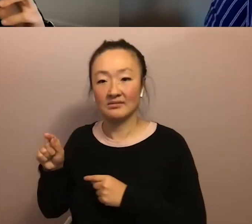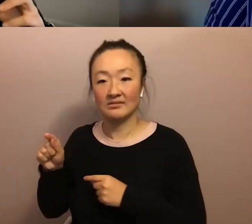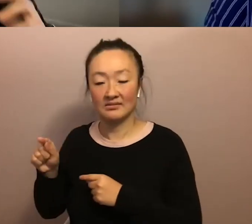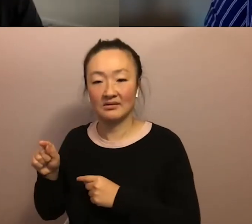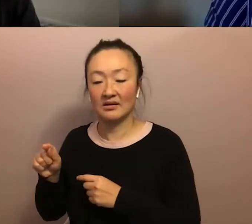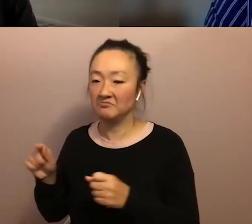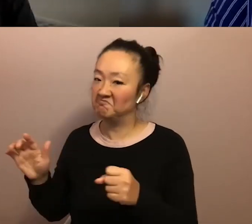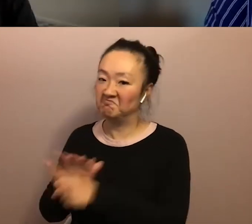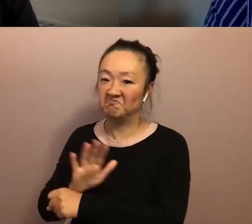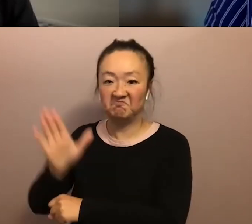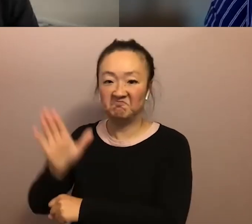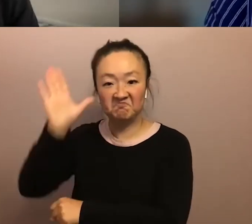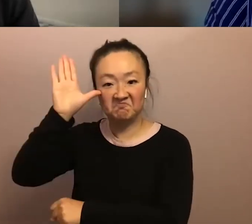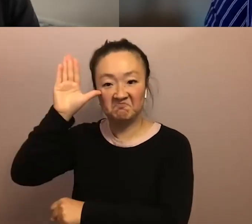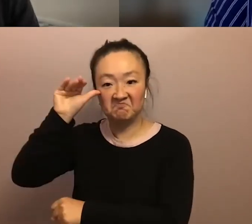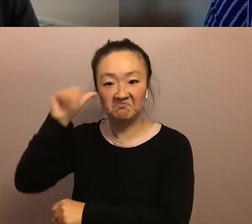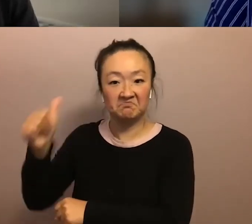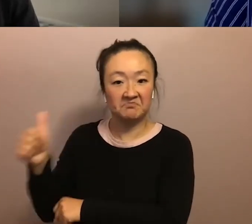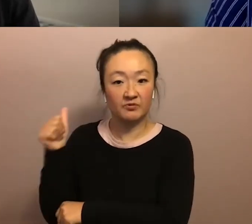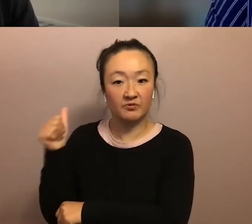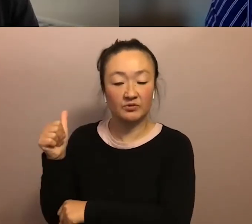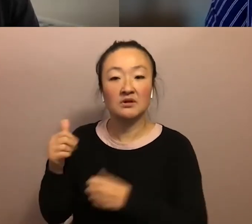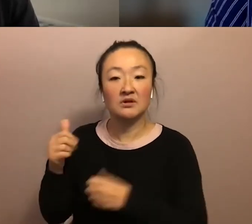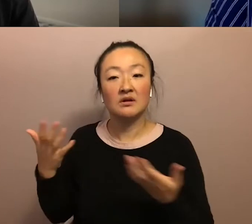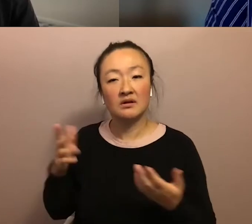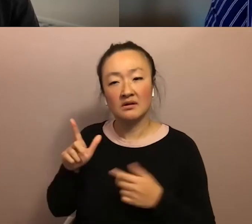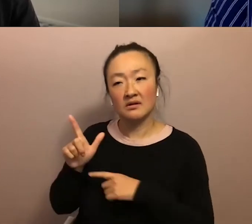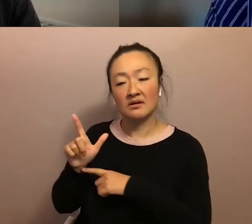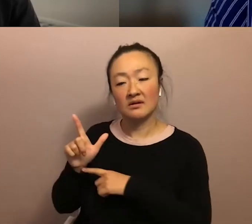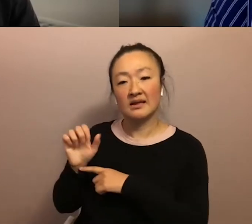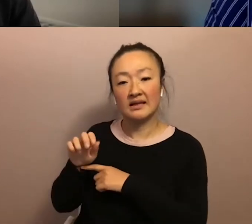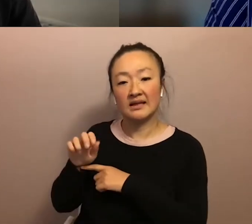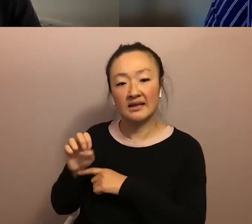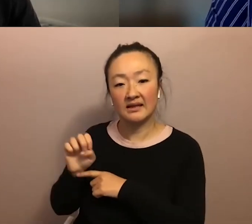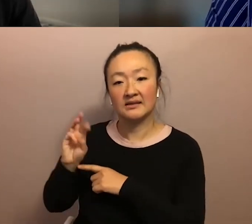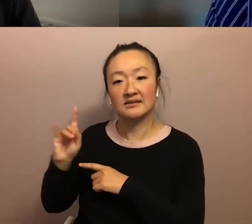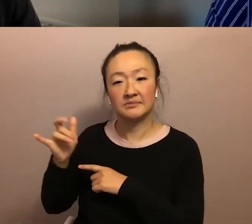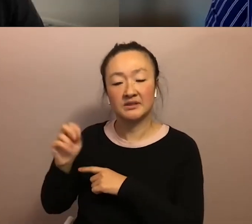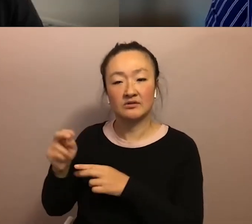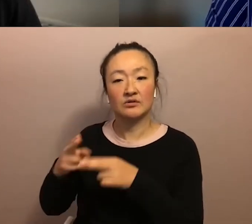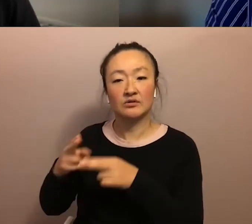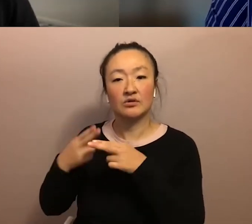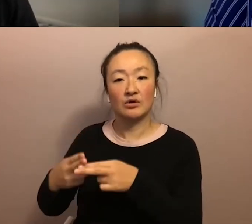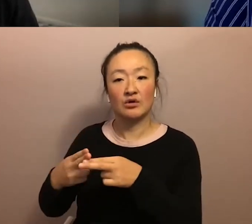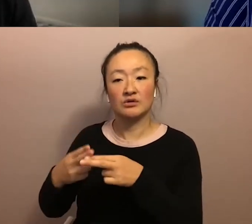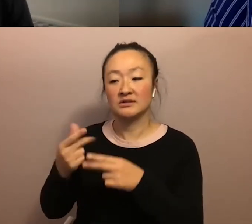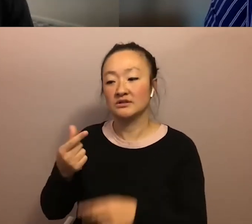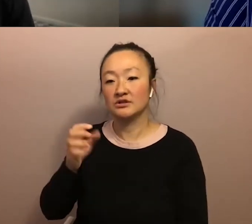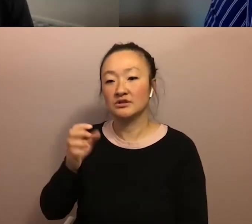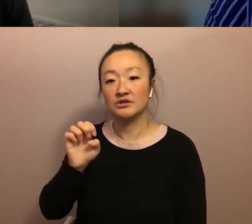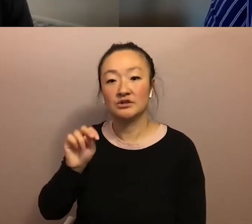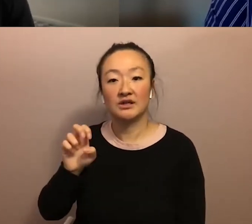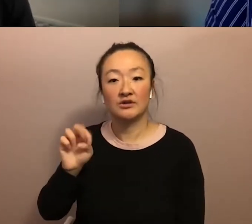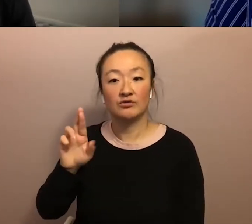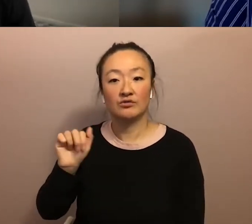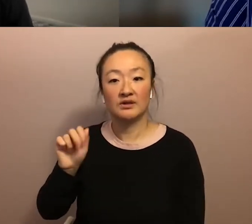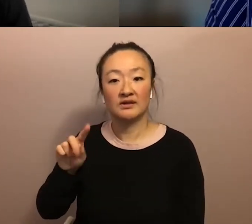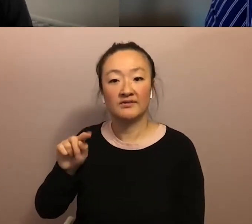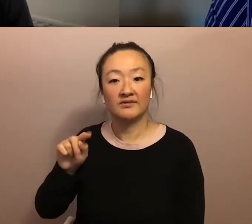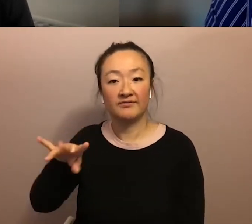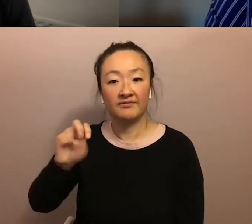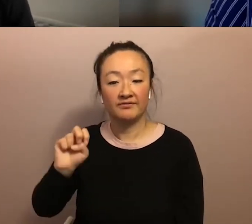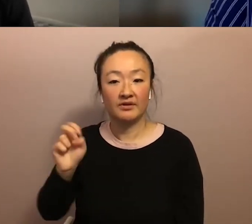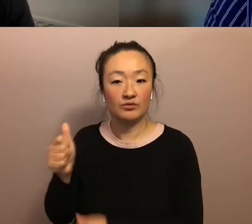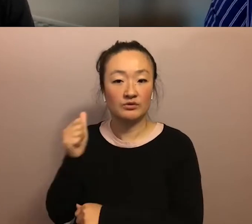the, as I think it's Leanne Simpson who calls it a generative refusal, this like creating this space where we can